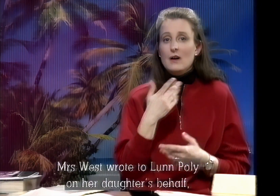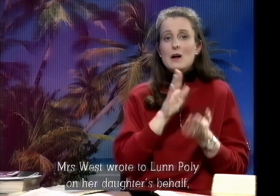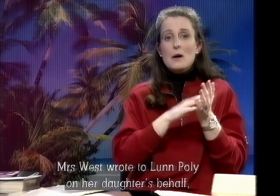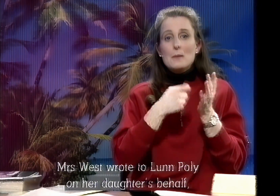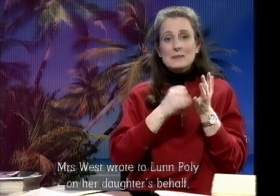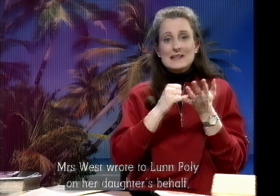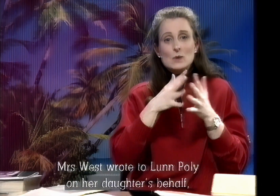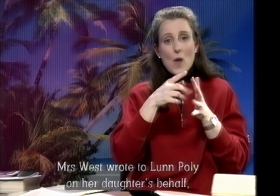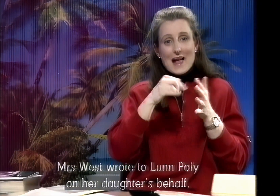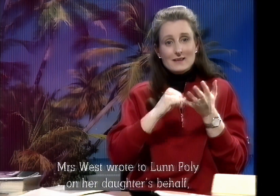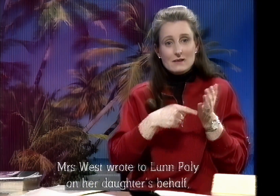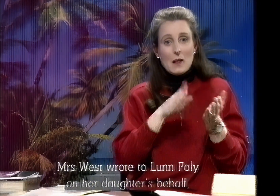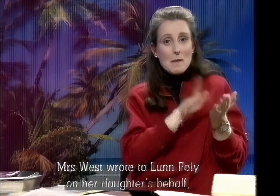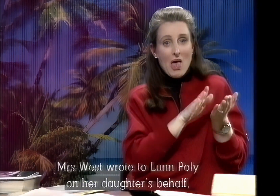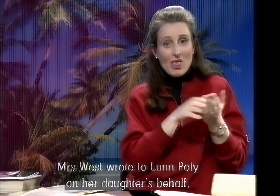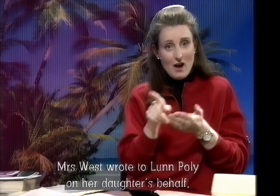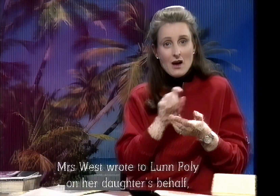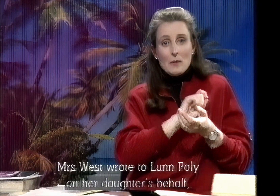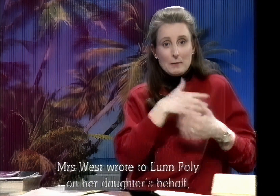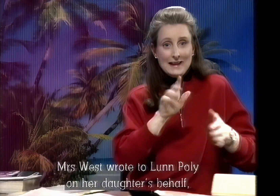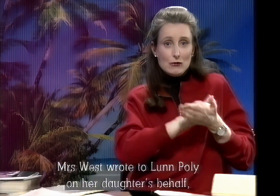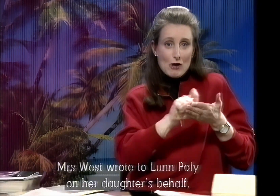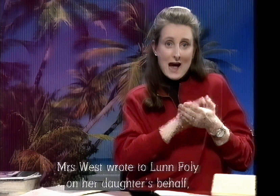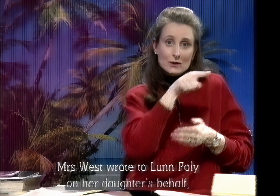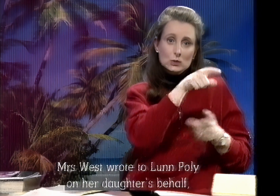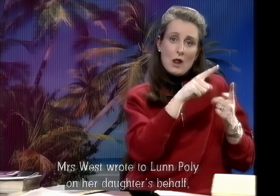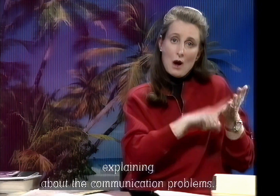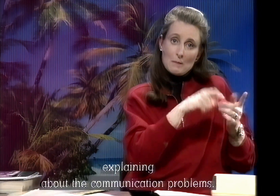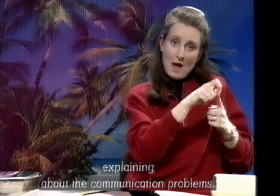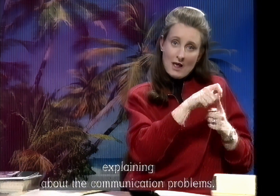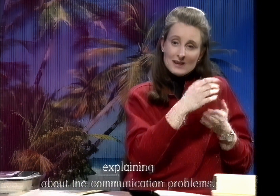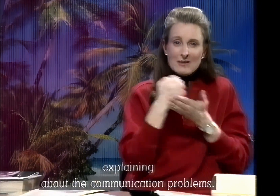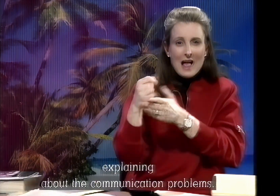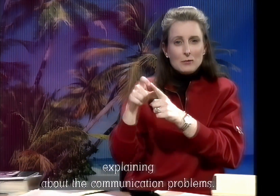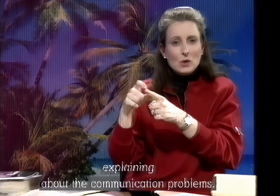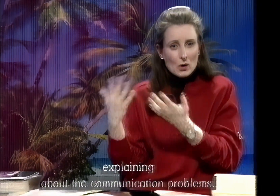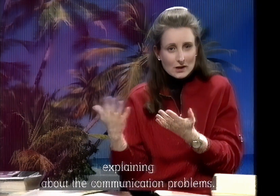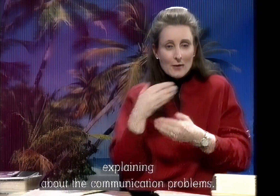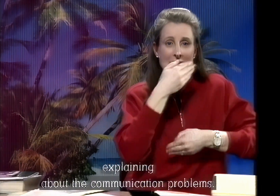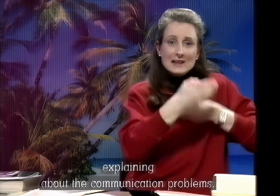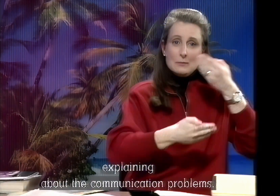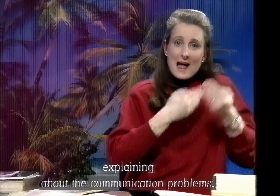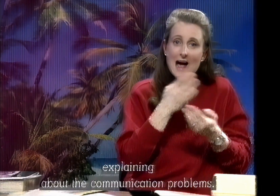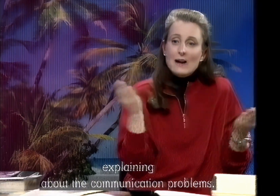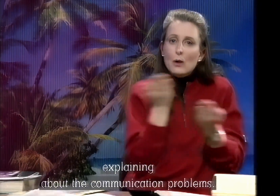Mrs West wrote to Lampolly on her daughter's behalf explaining about the communication problems.